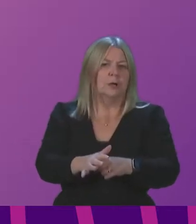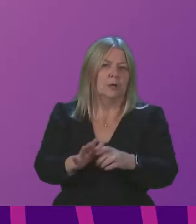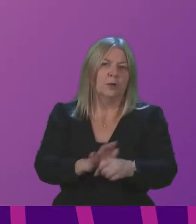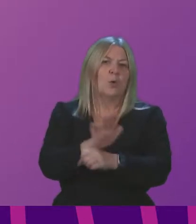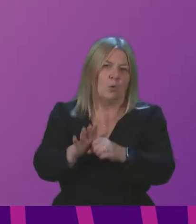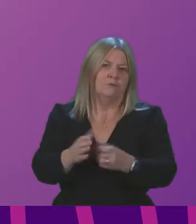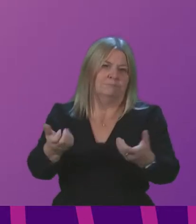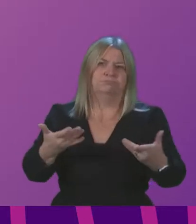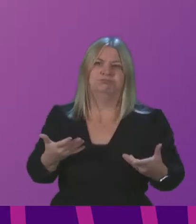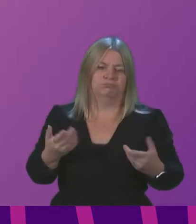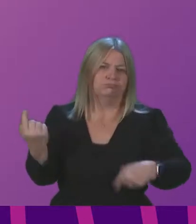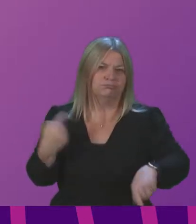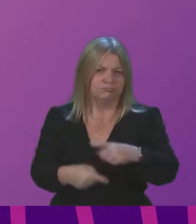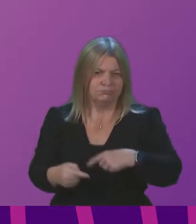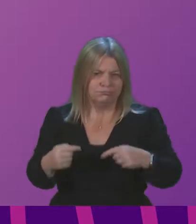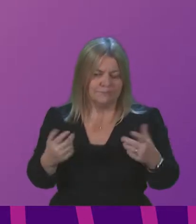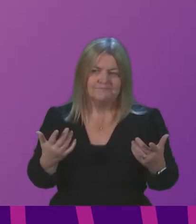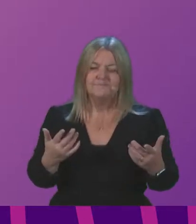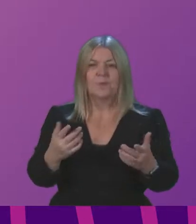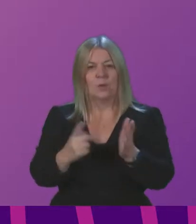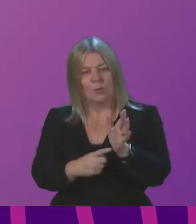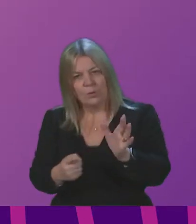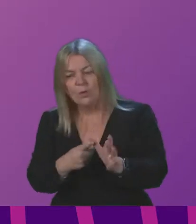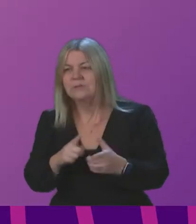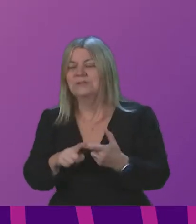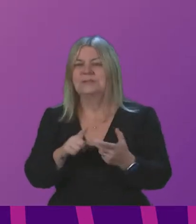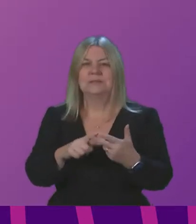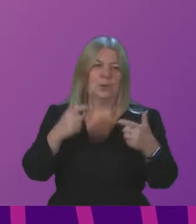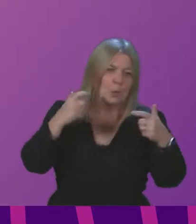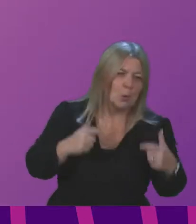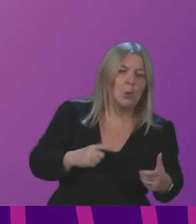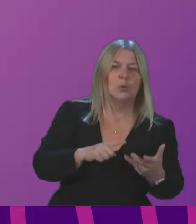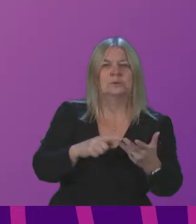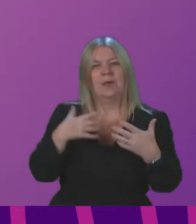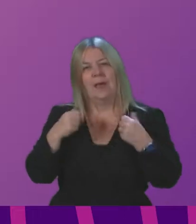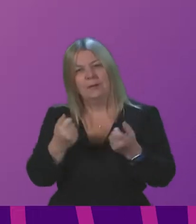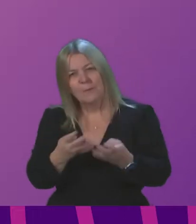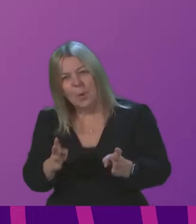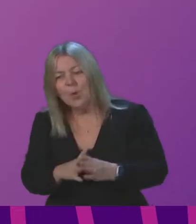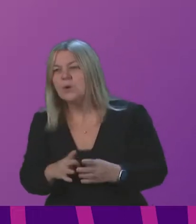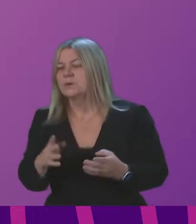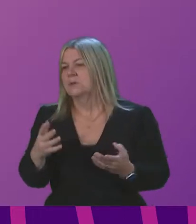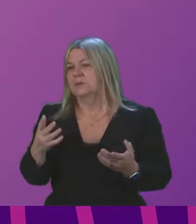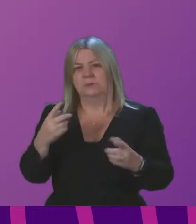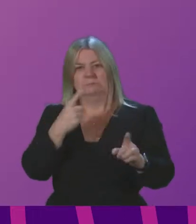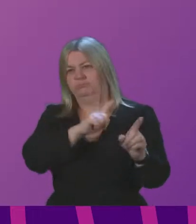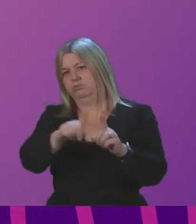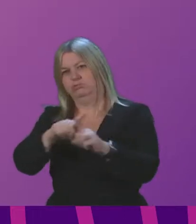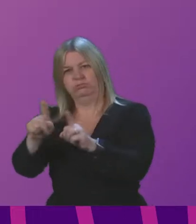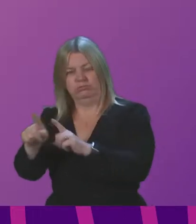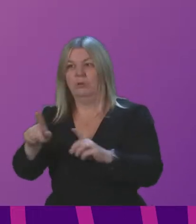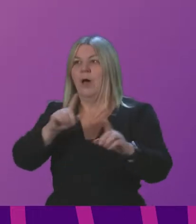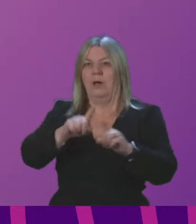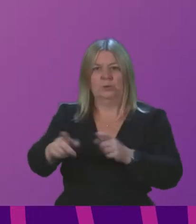passed sweeping new laws giving local authorities, health boards, the courts, public agencies, emergency powers to respond to the